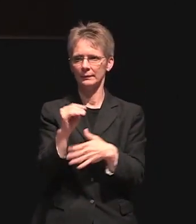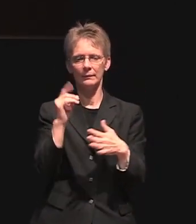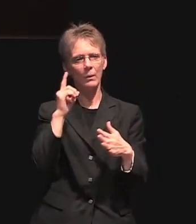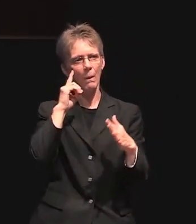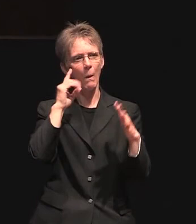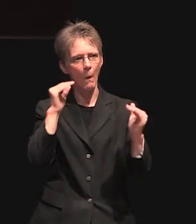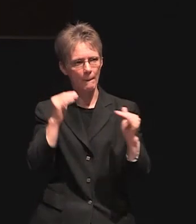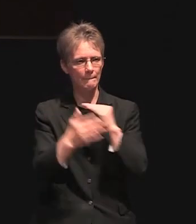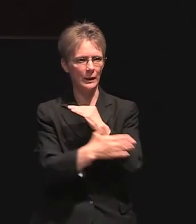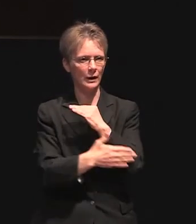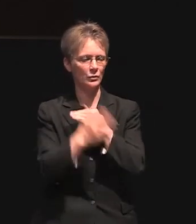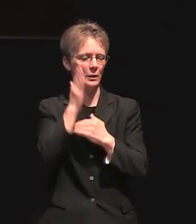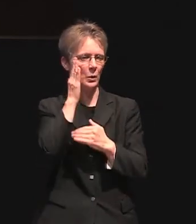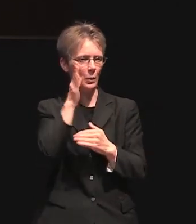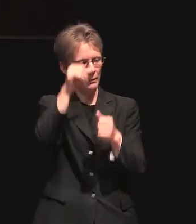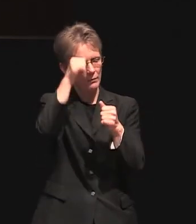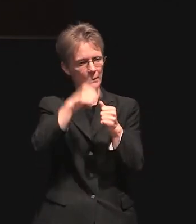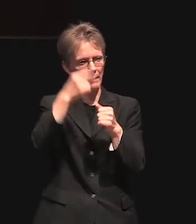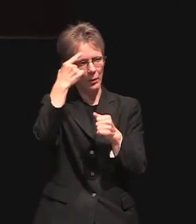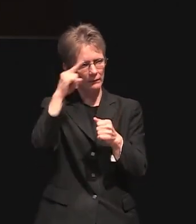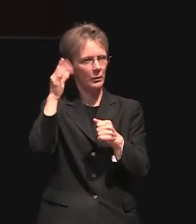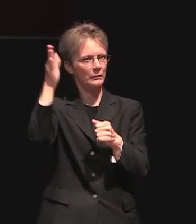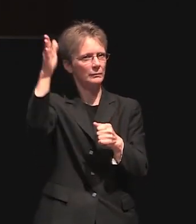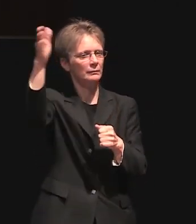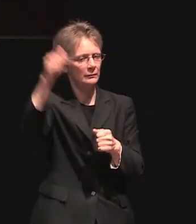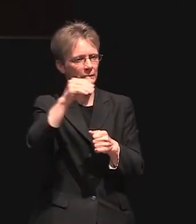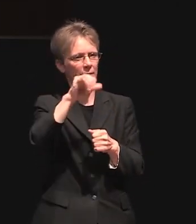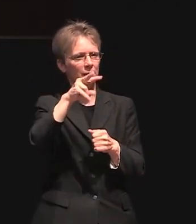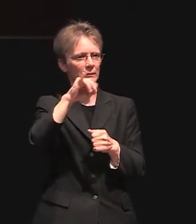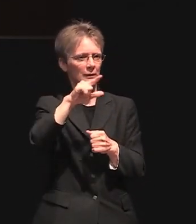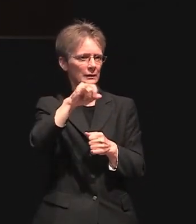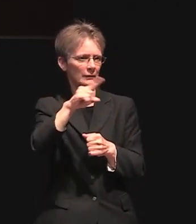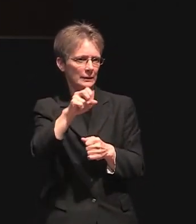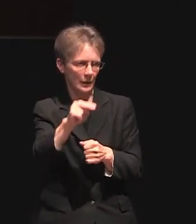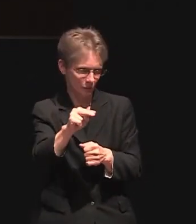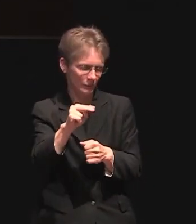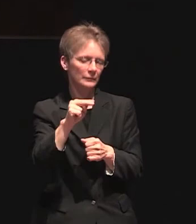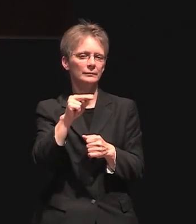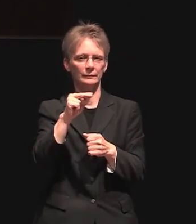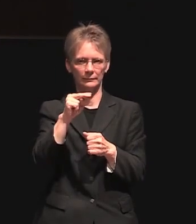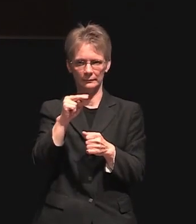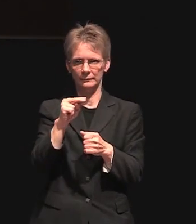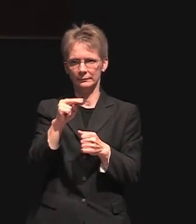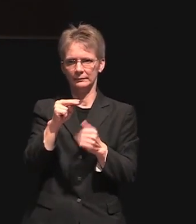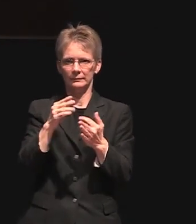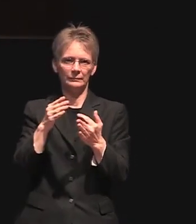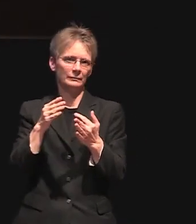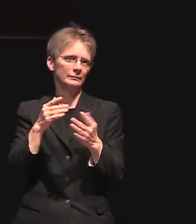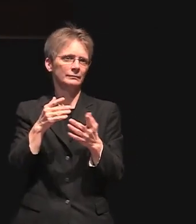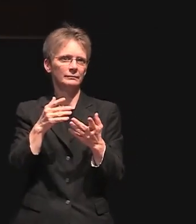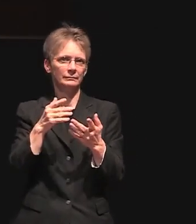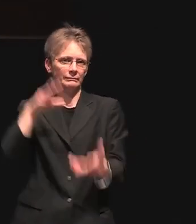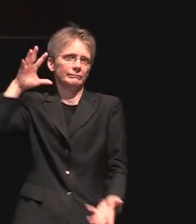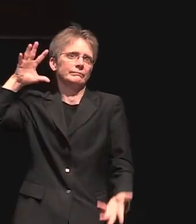known for its civilization in the tradition of all of those who have espoused that over the course of our more than 200 year